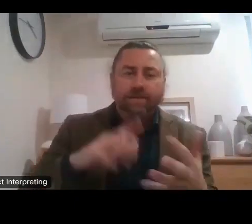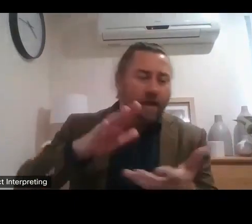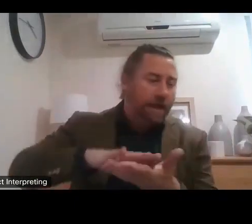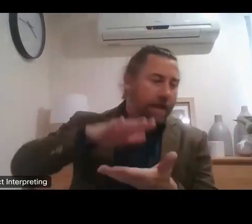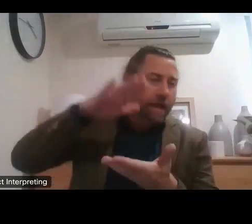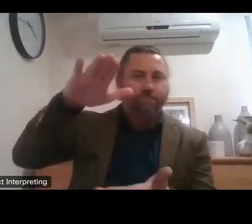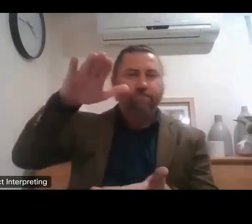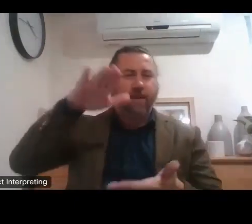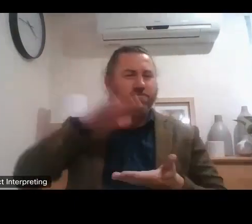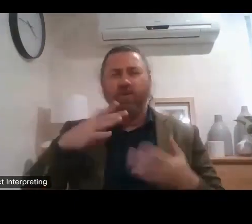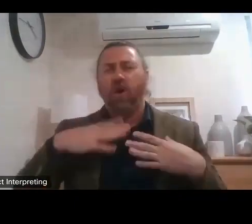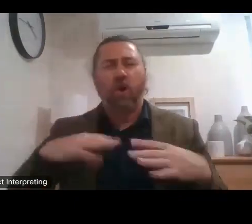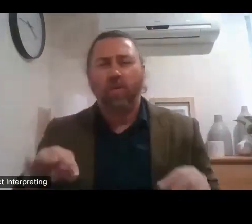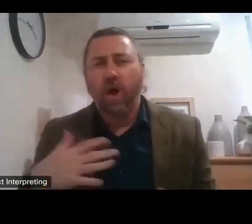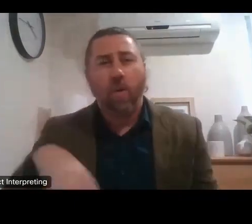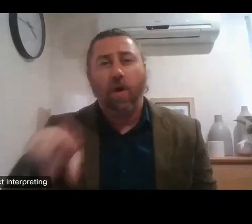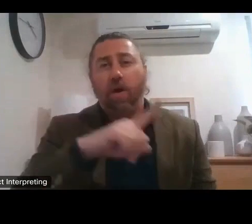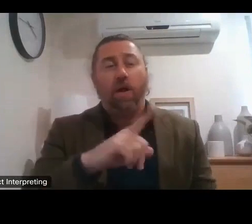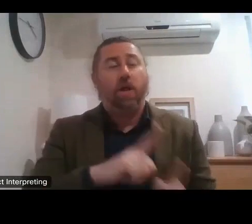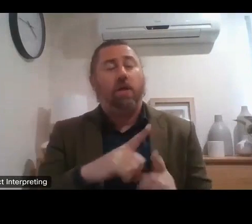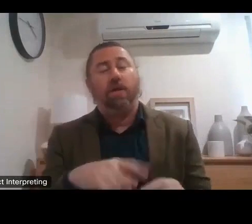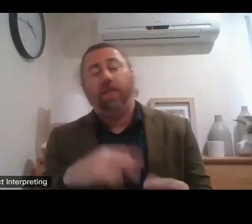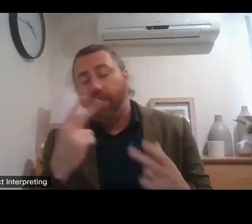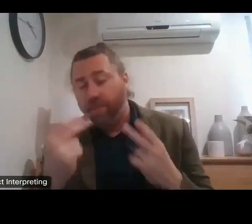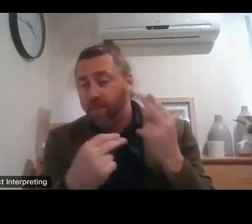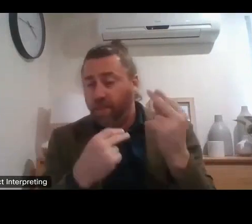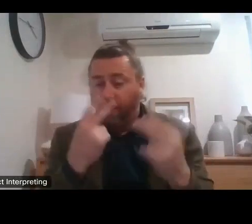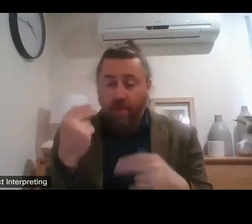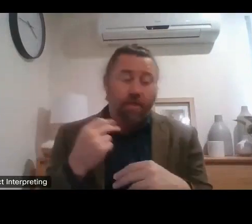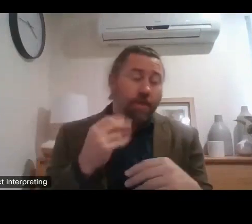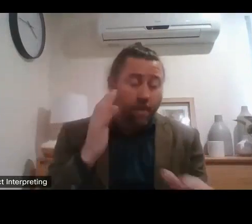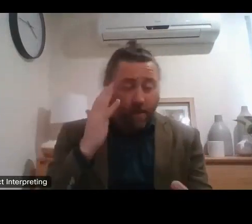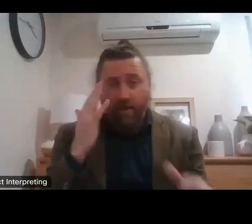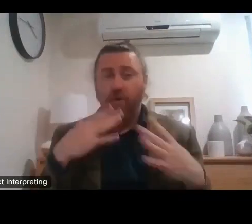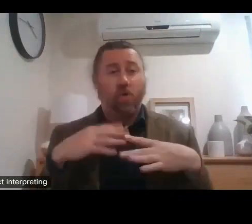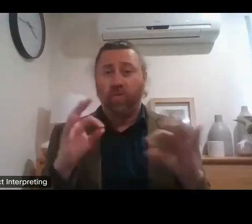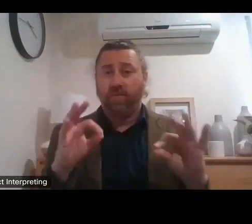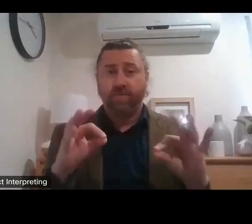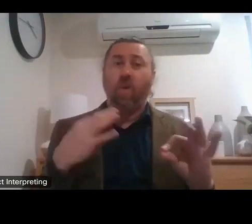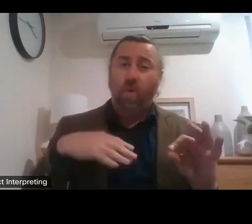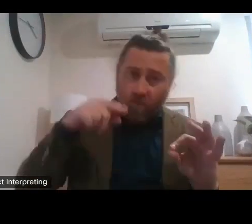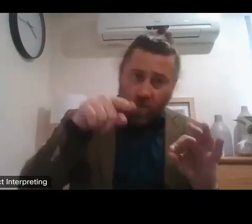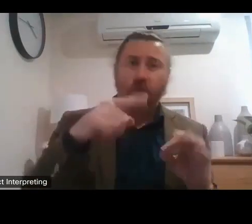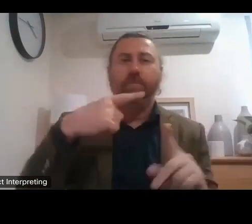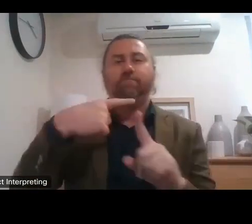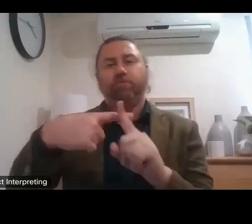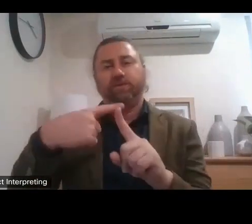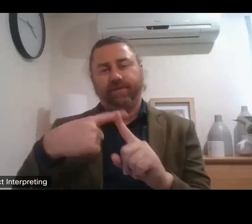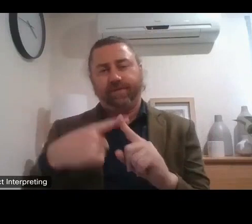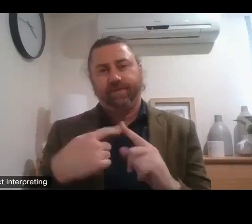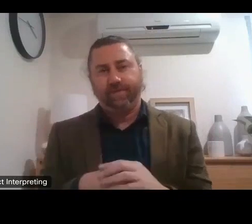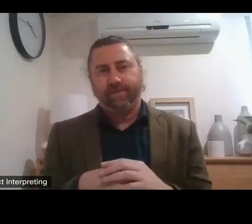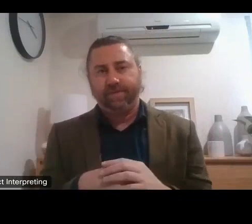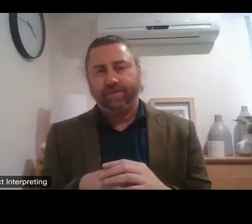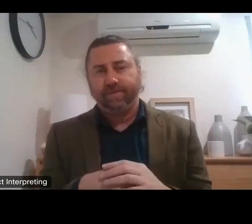I don't want people to have fatigue about it I want them to have a sense of positivity but not only is that an important part of the review but I